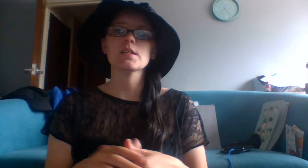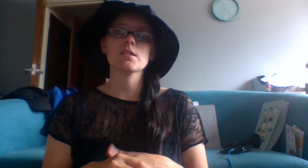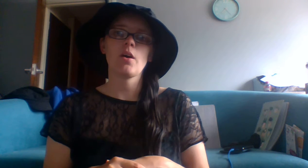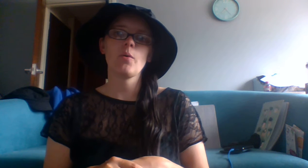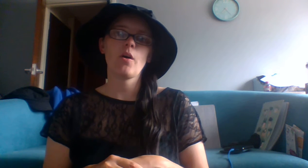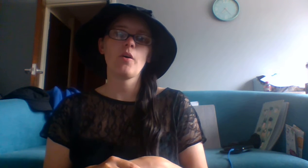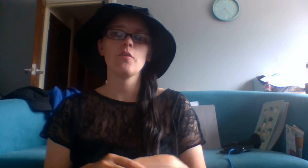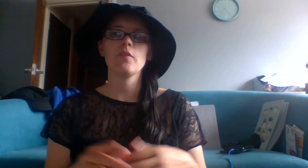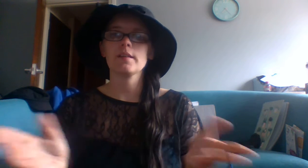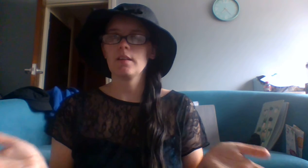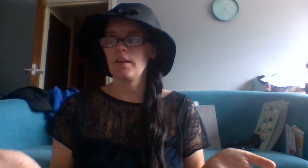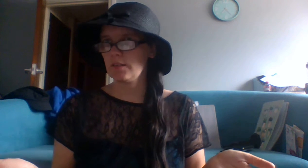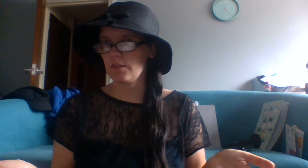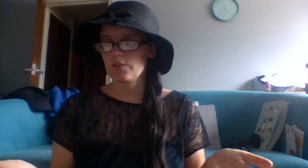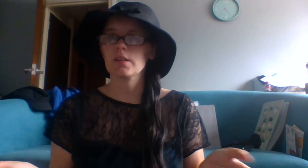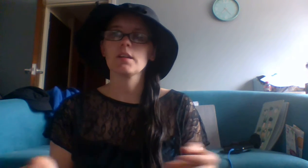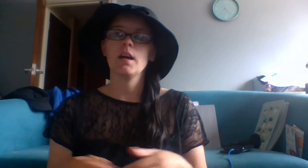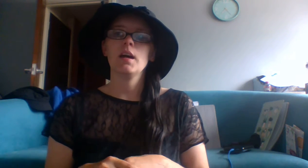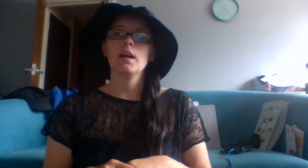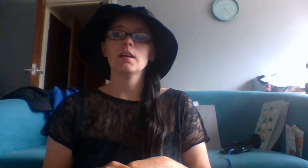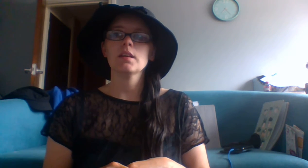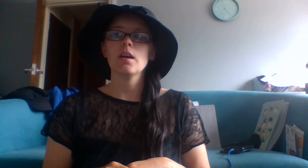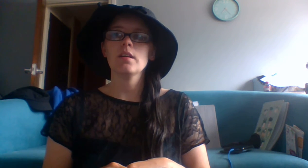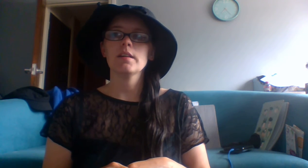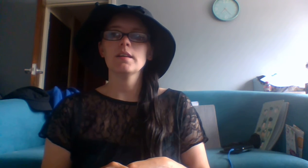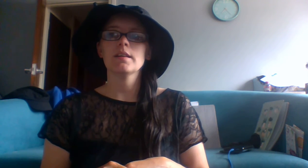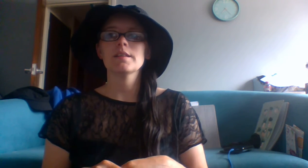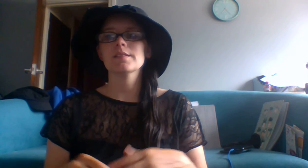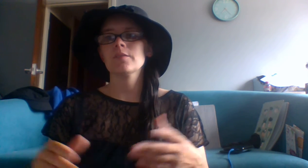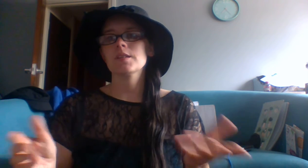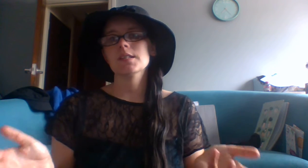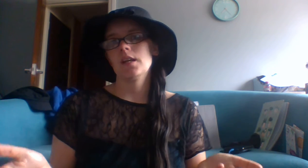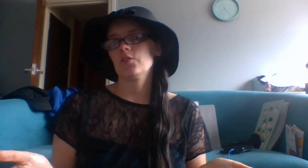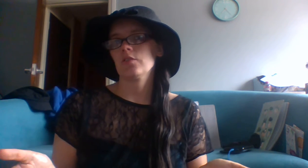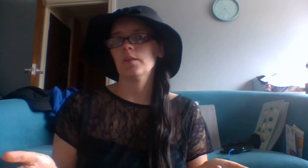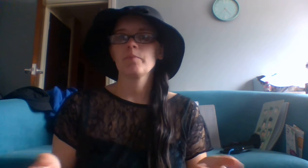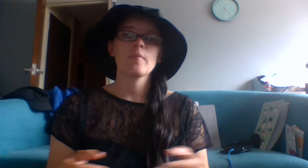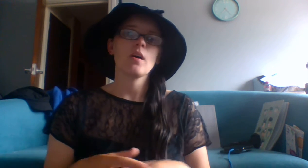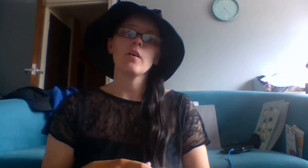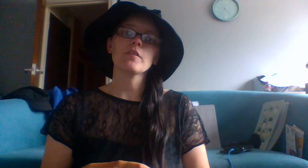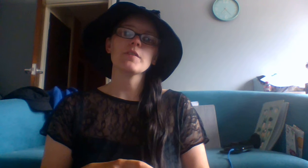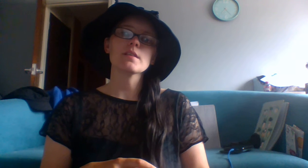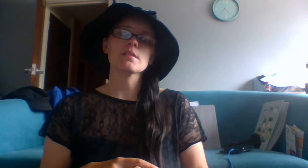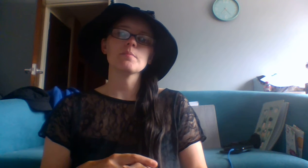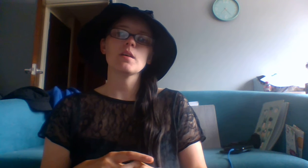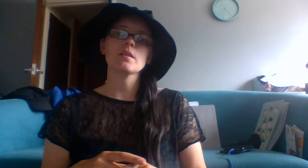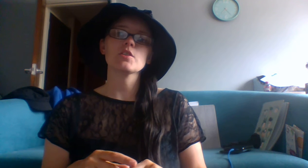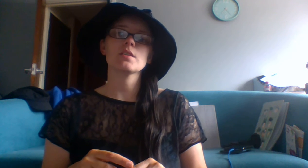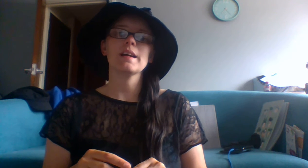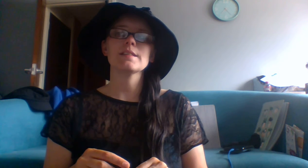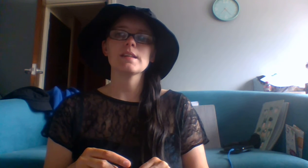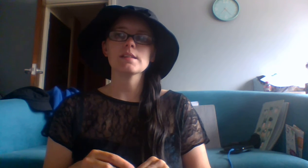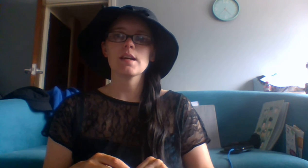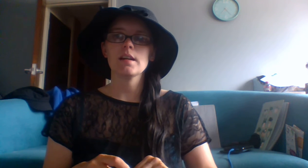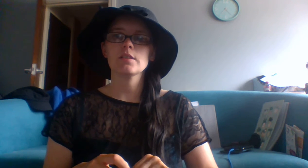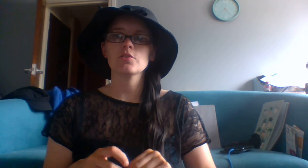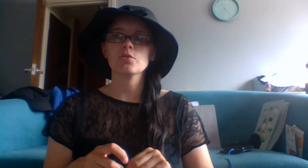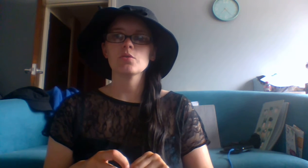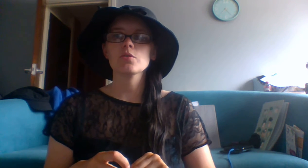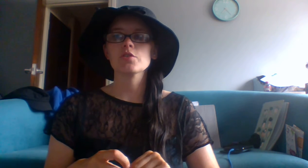Soho red light district. In the early years of the century. On the 1st of March 1910, George